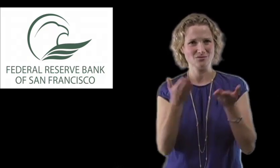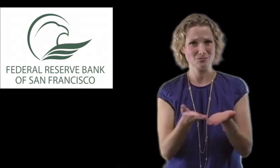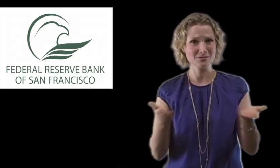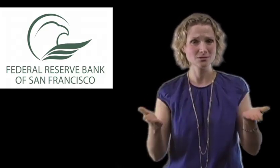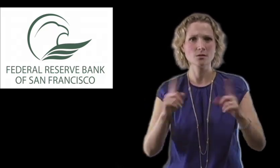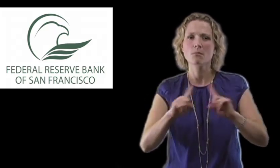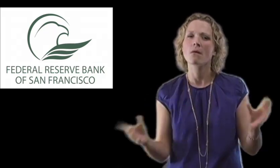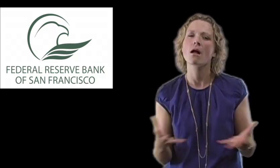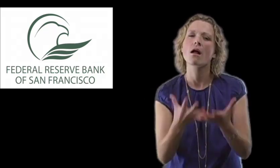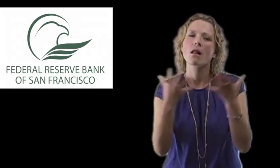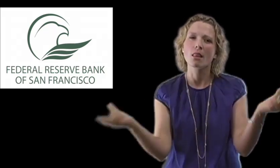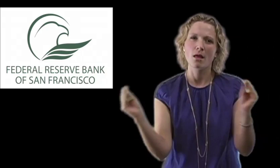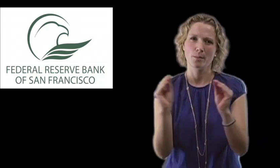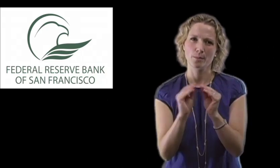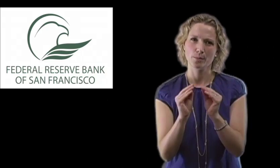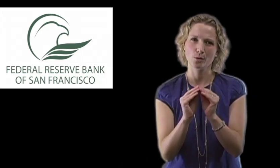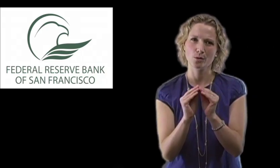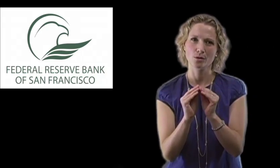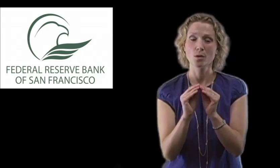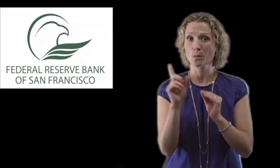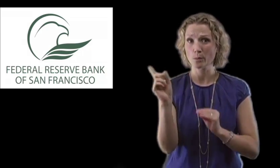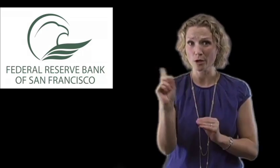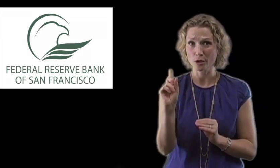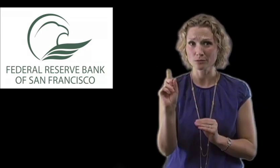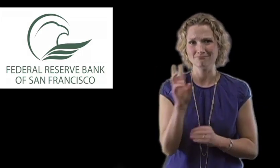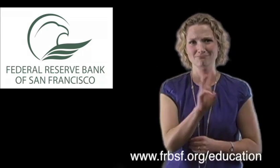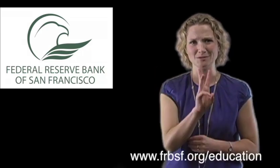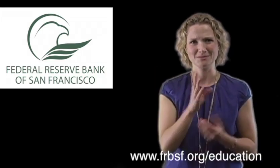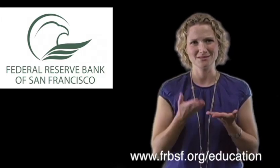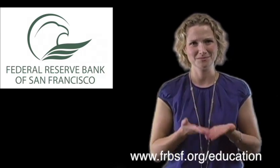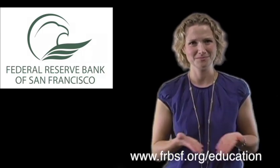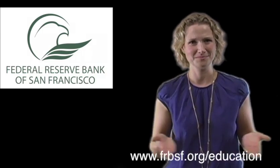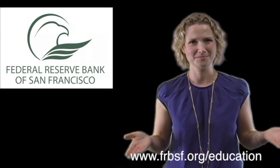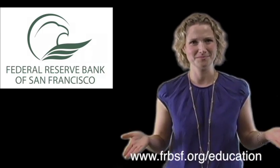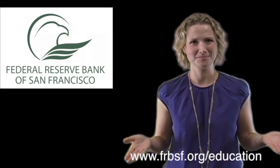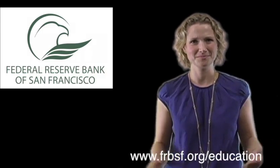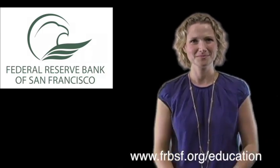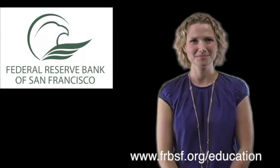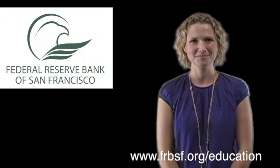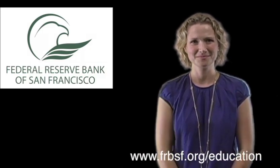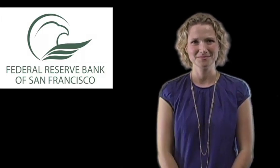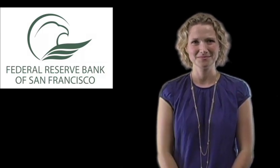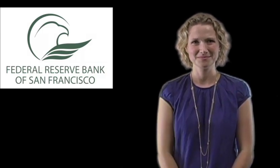I'll be expanding on five different areas, but there are a lot more resources. You can find them here.